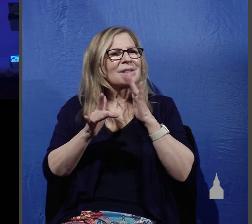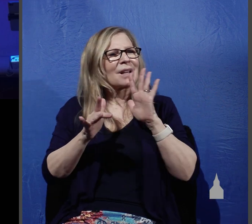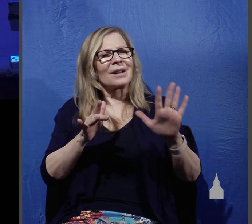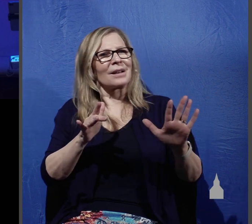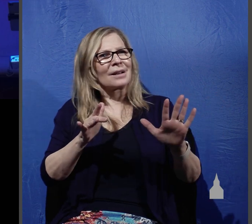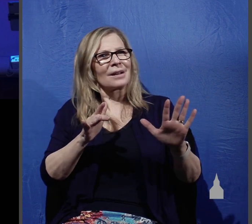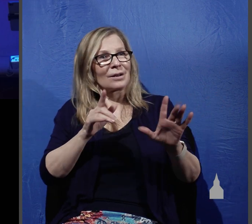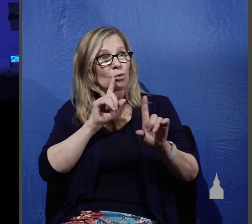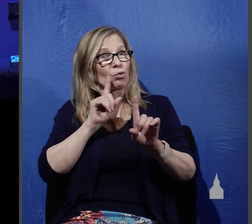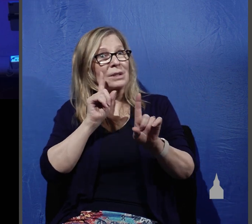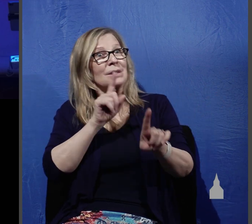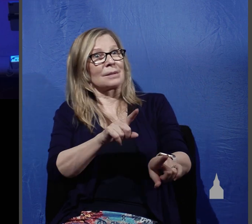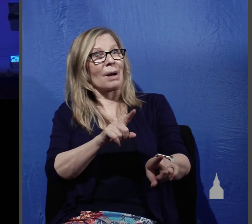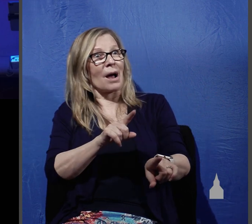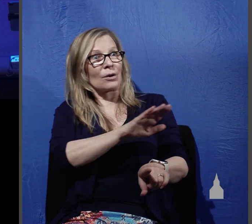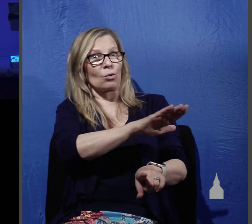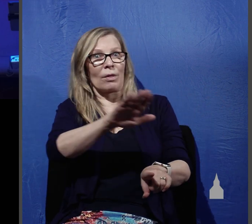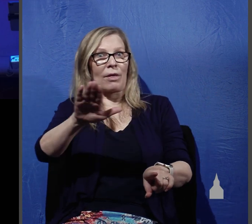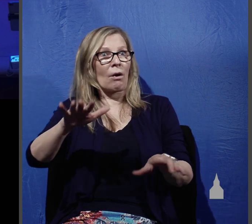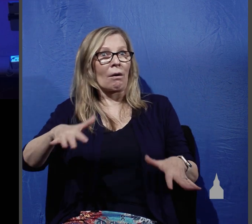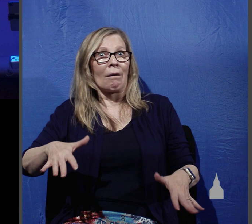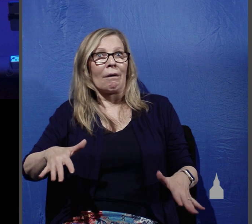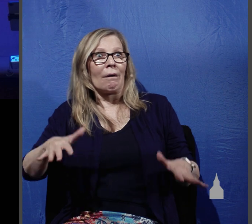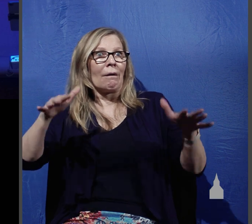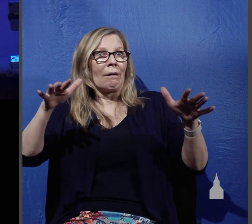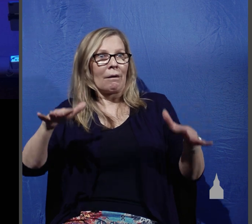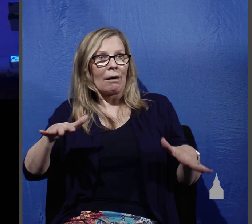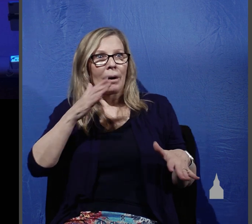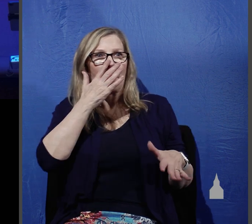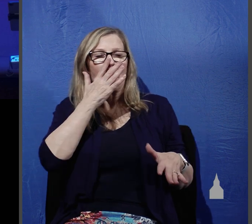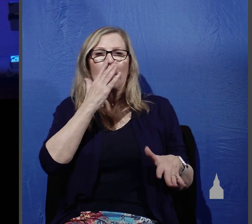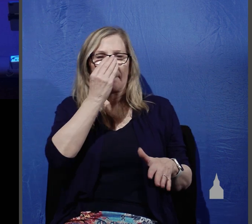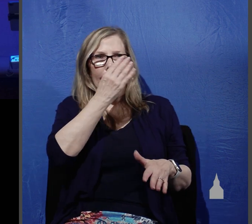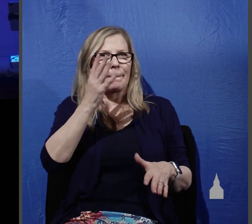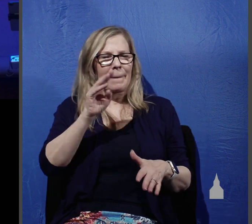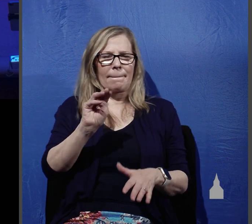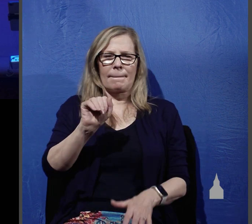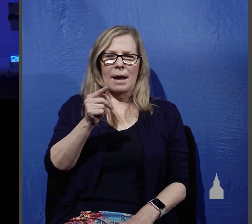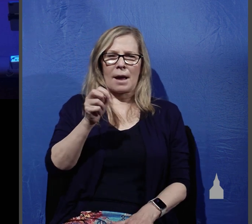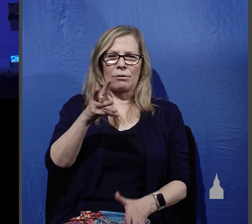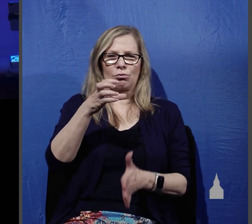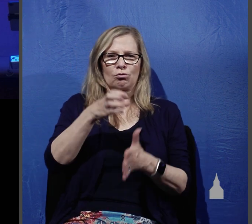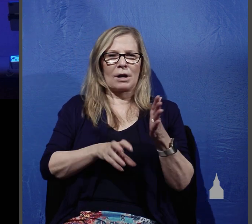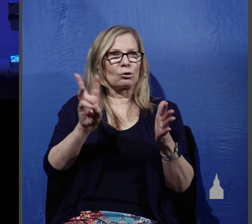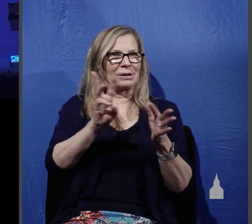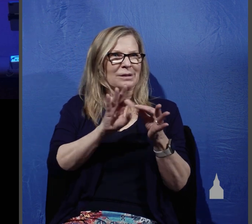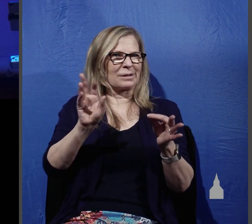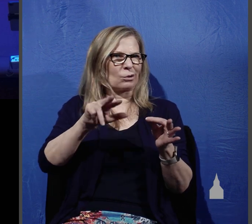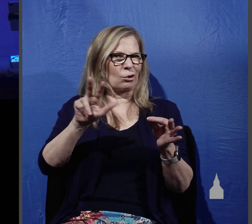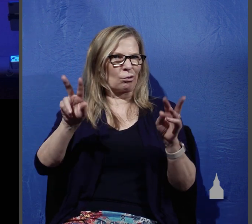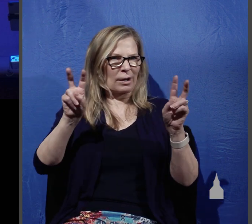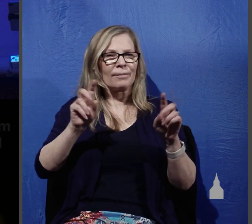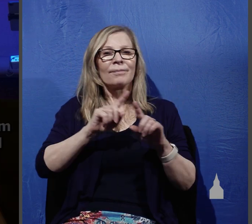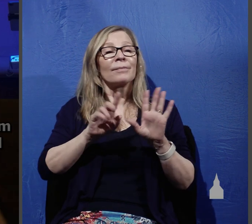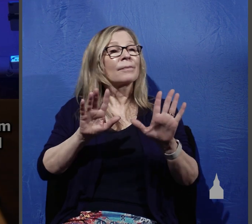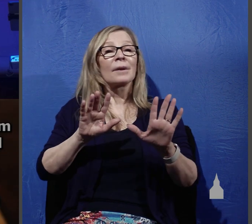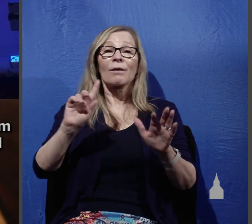in response to his anxious followers he said in Matthew 6 33 but seek first his